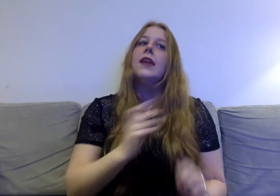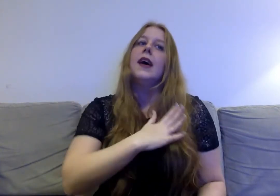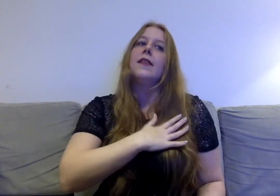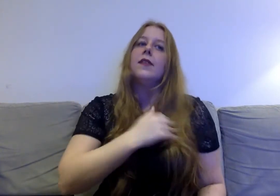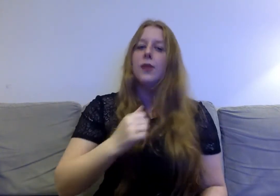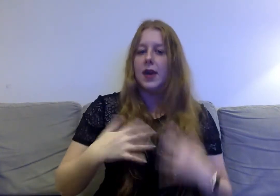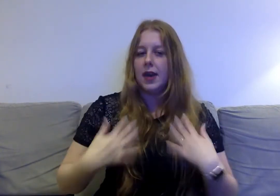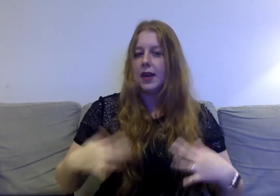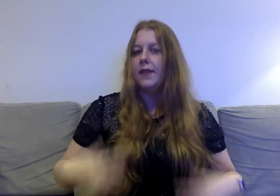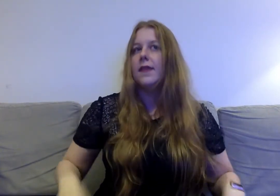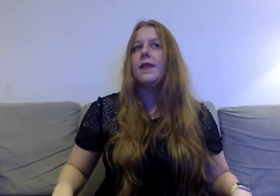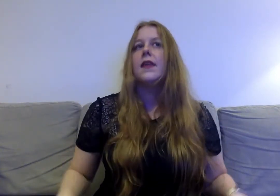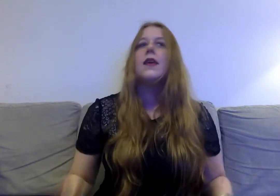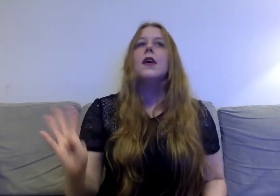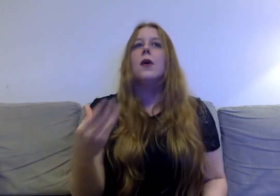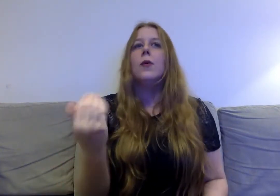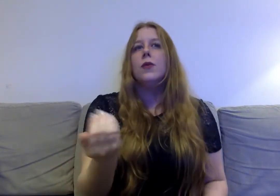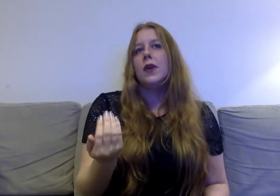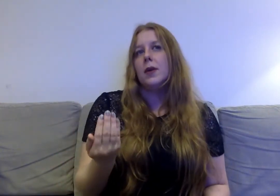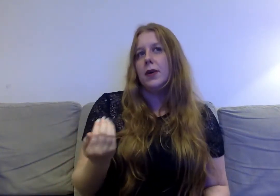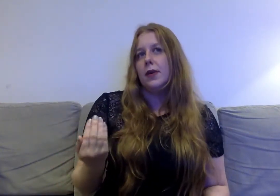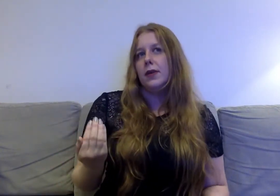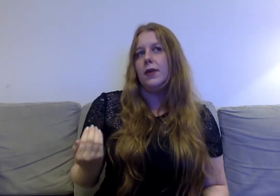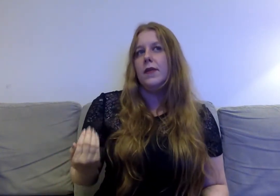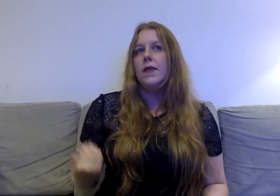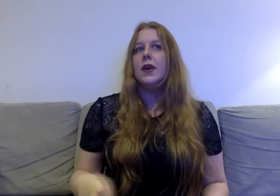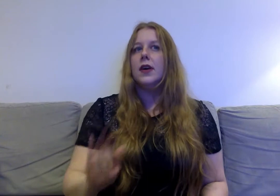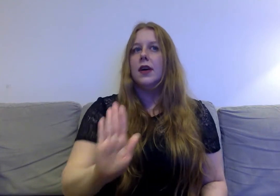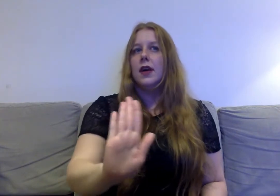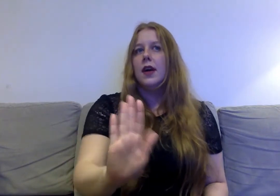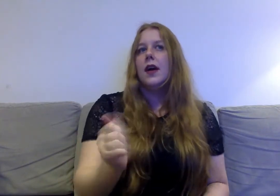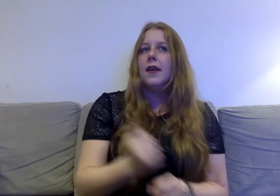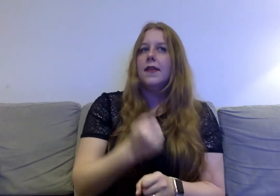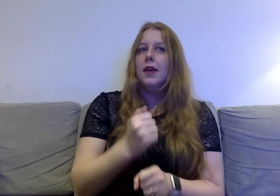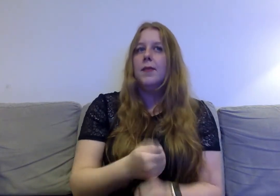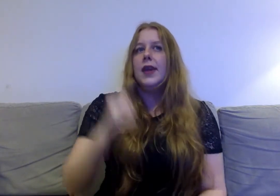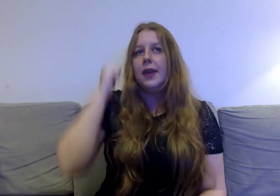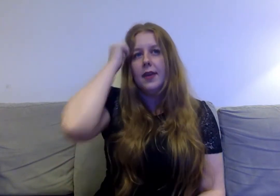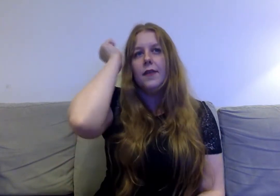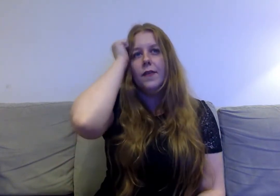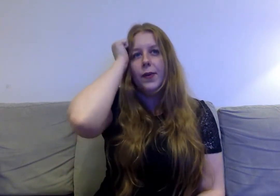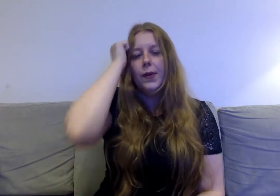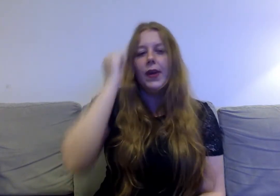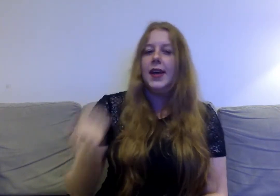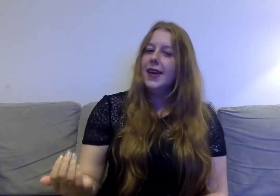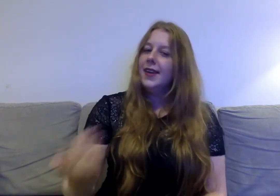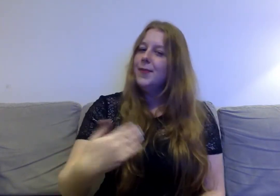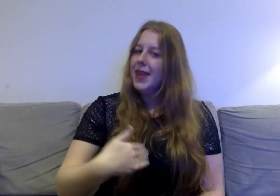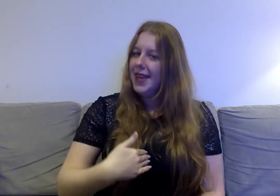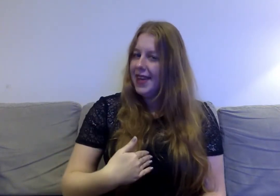like to dress Won't you come on over, stop making a fool out of me